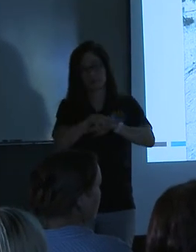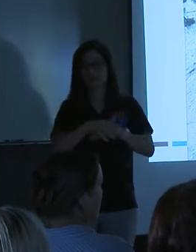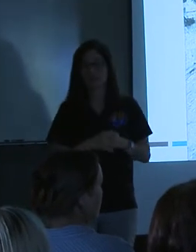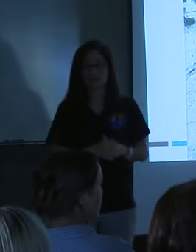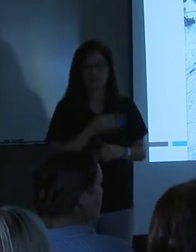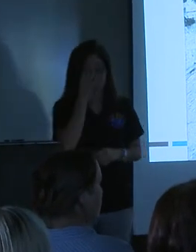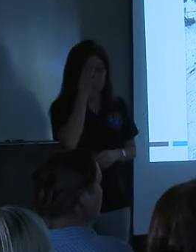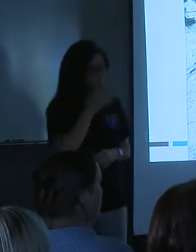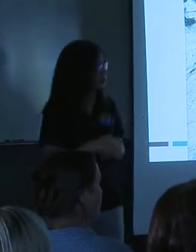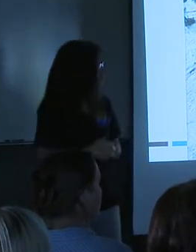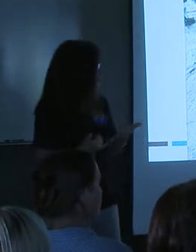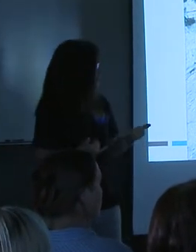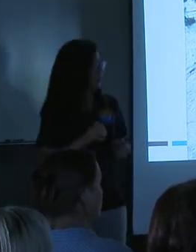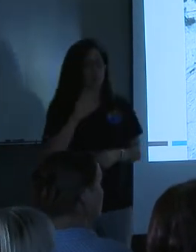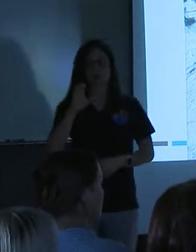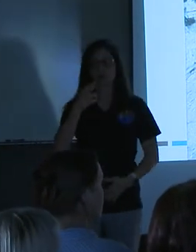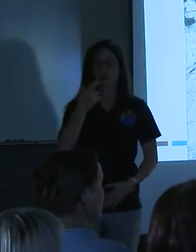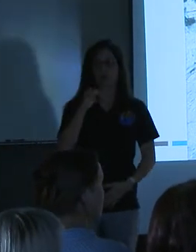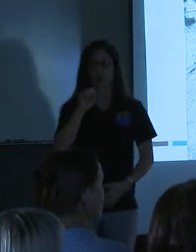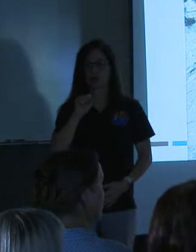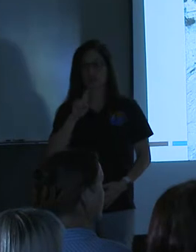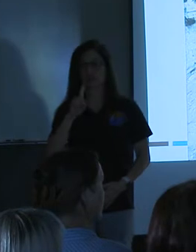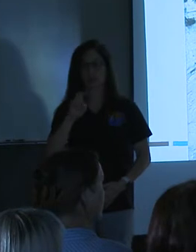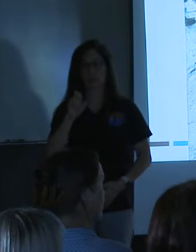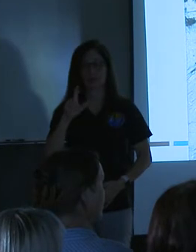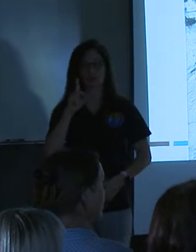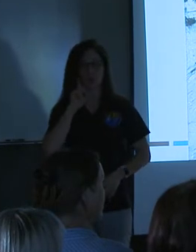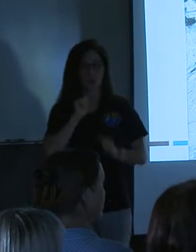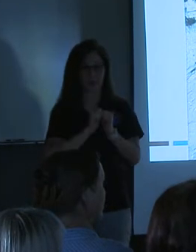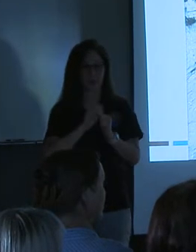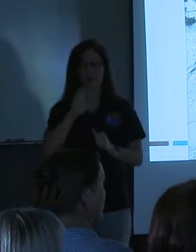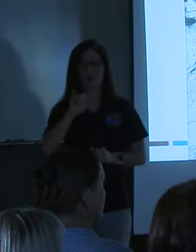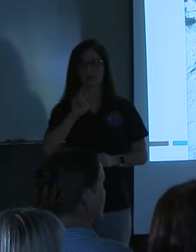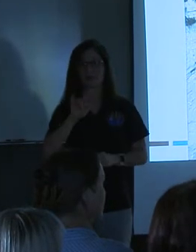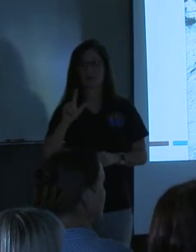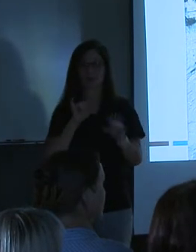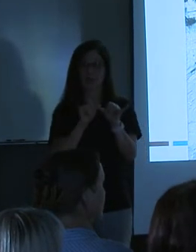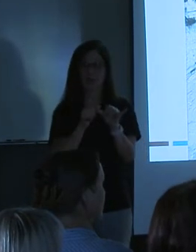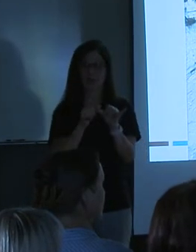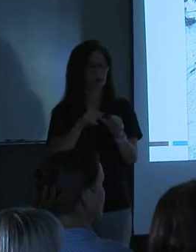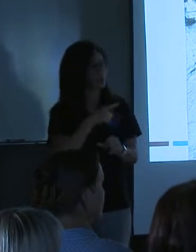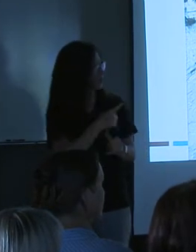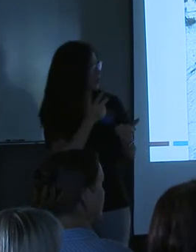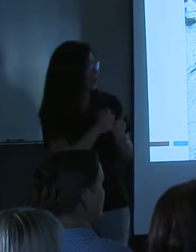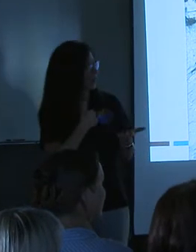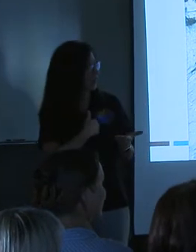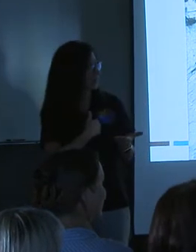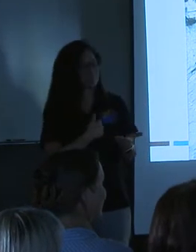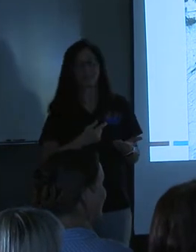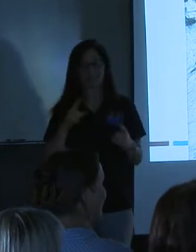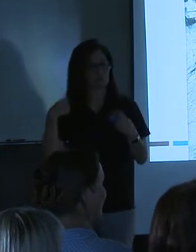This is Chris Duzer with Civil Tech Engineering. And Chris has been with us since the beginning. I'm going put you on the spot here.